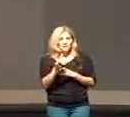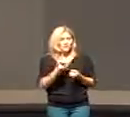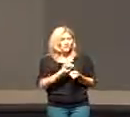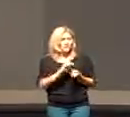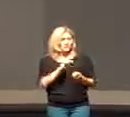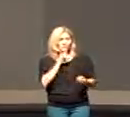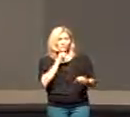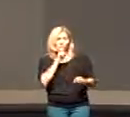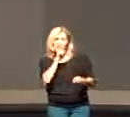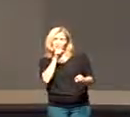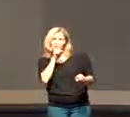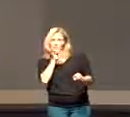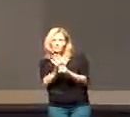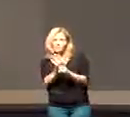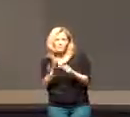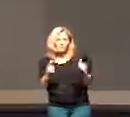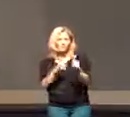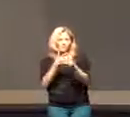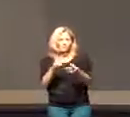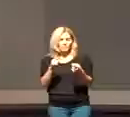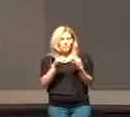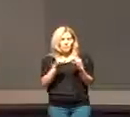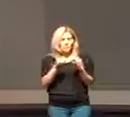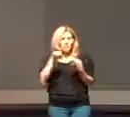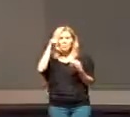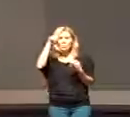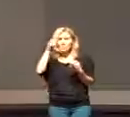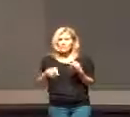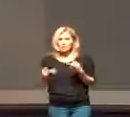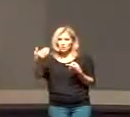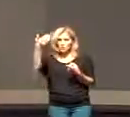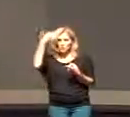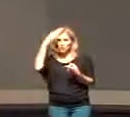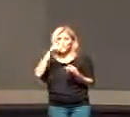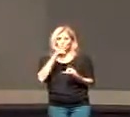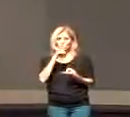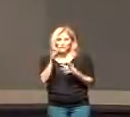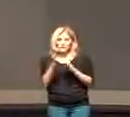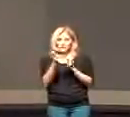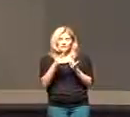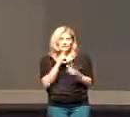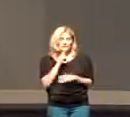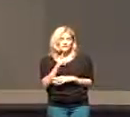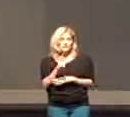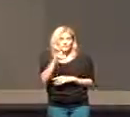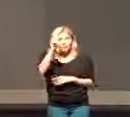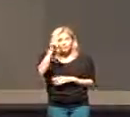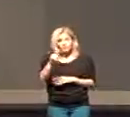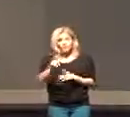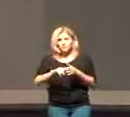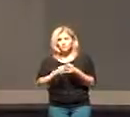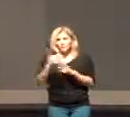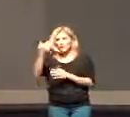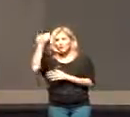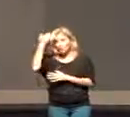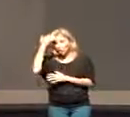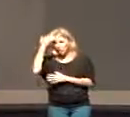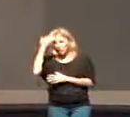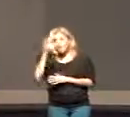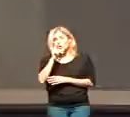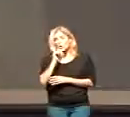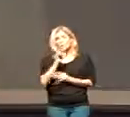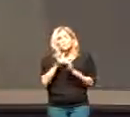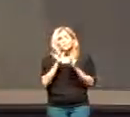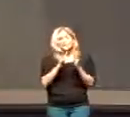radically committed follower of Jesus, number one, we must know who Jesus is. We must begin by knowing who